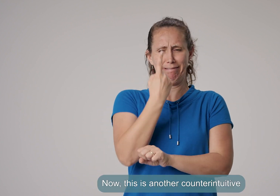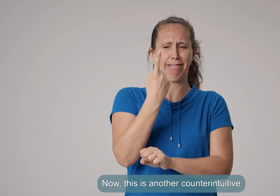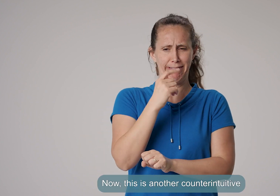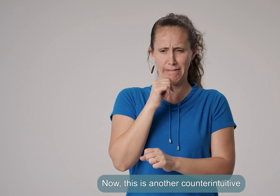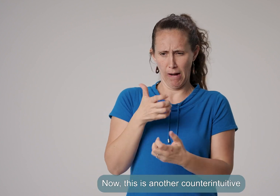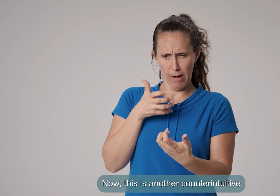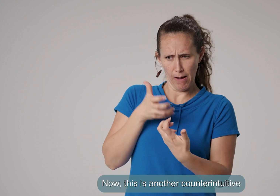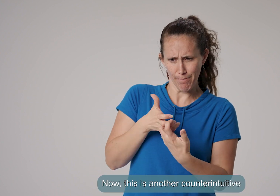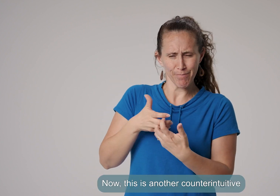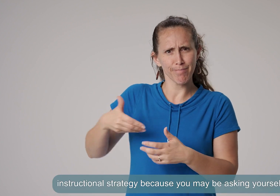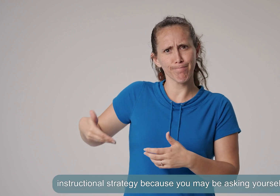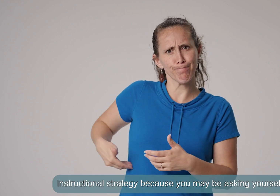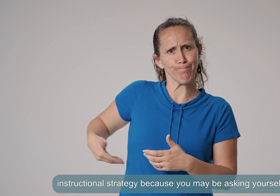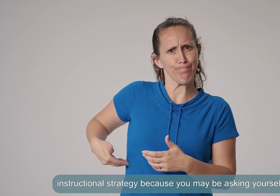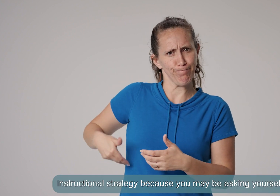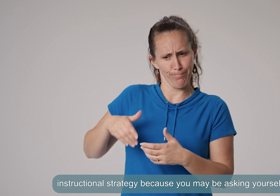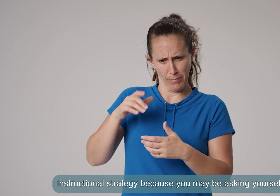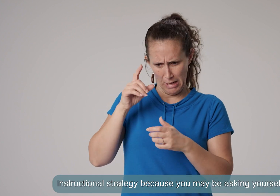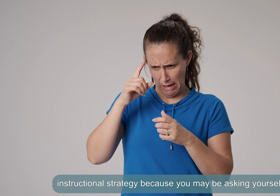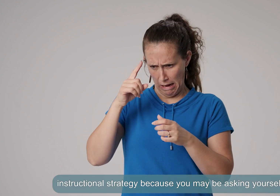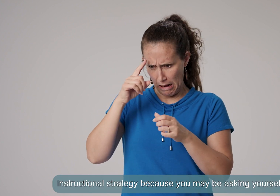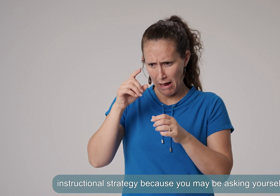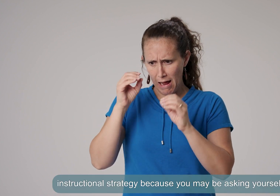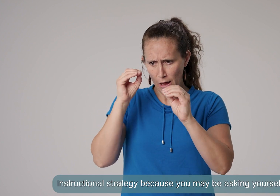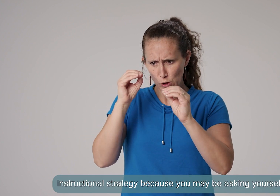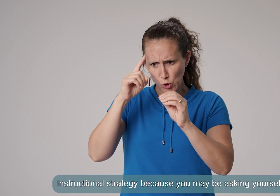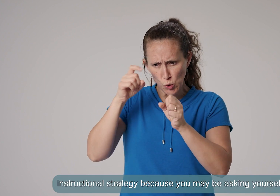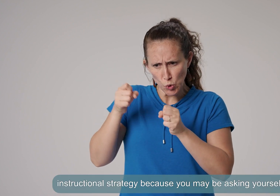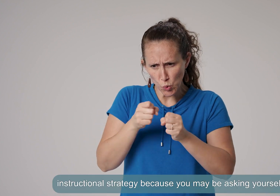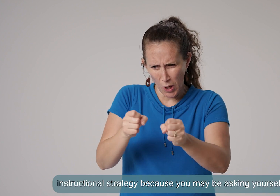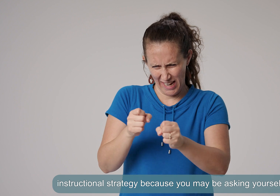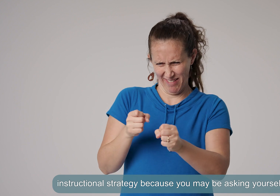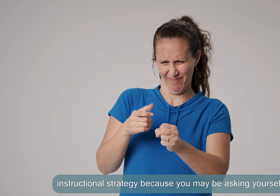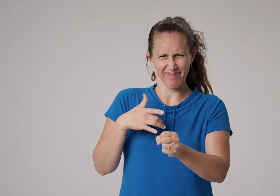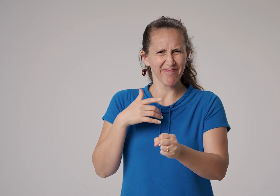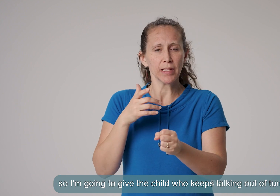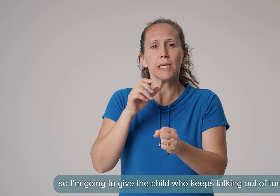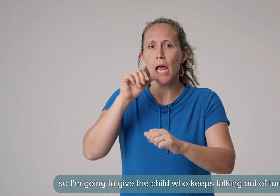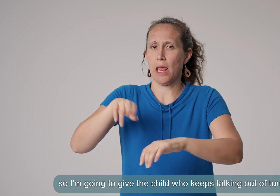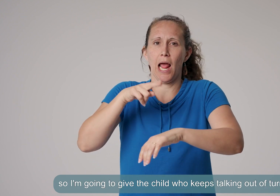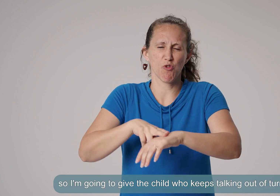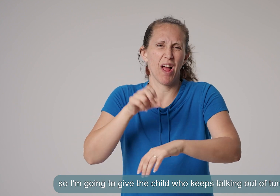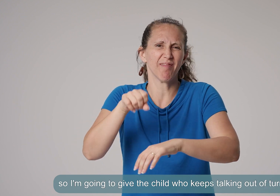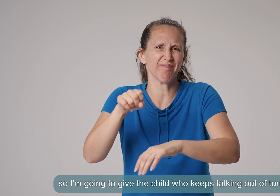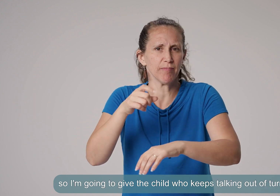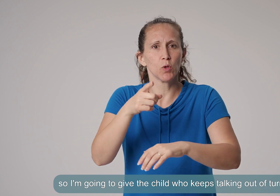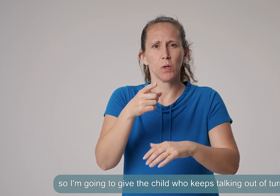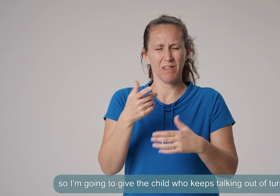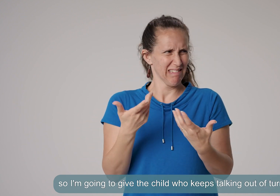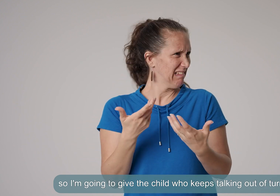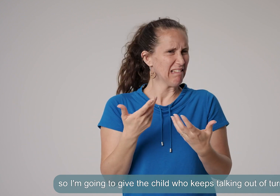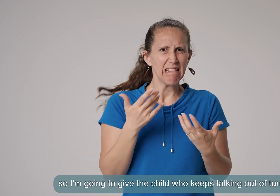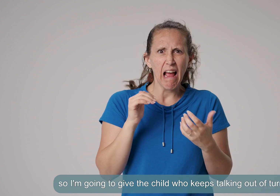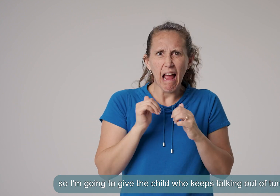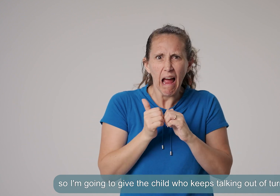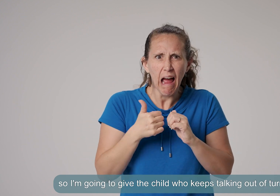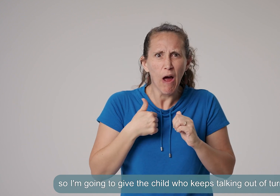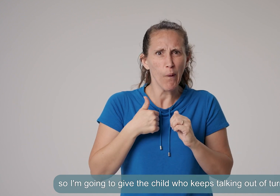another counterintuitive instructional strategy, because you may be asking yourself, so I'm going to give the child who keeps talking out of turn,